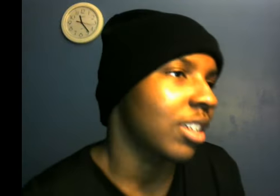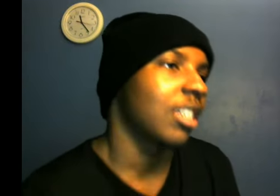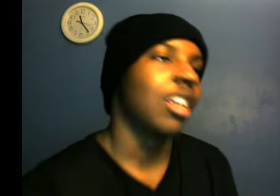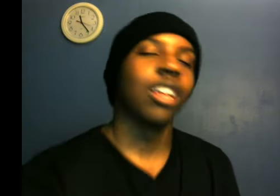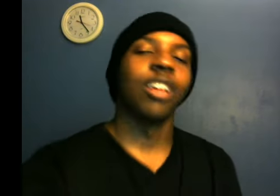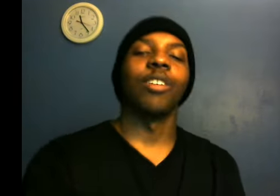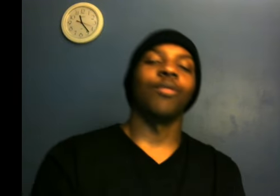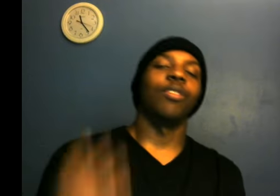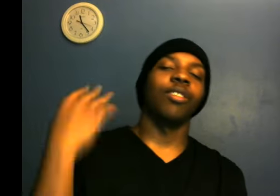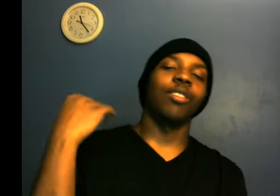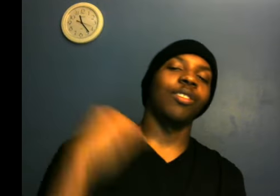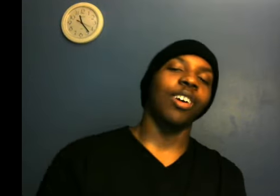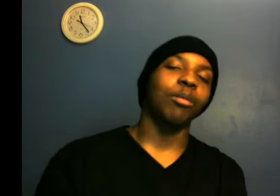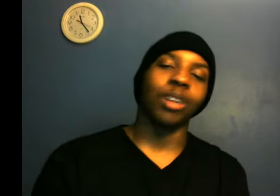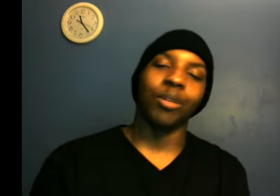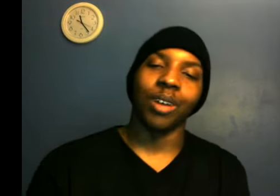I'm talking about.